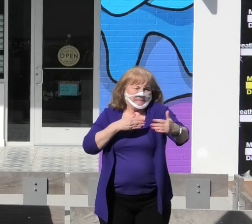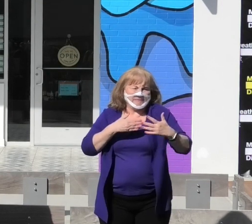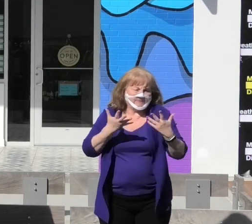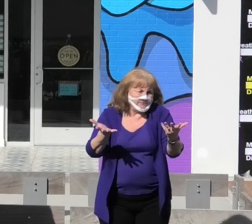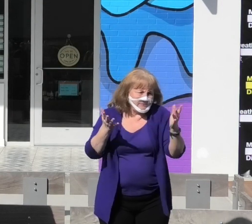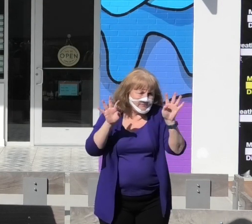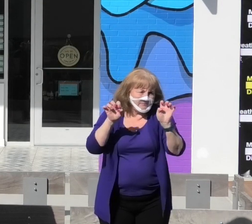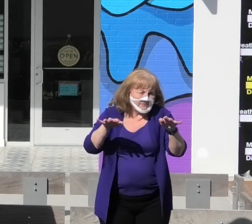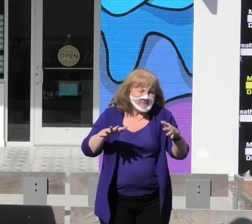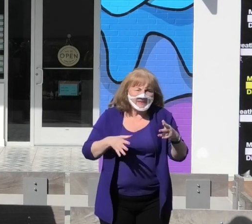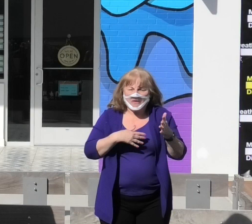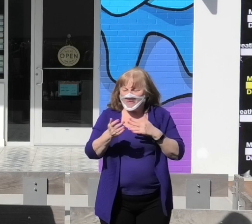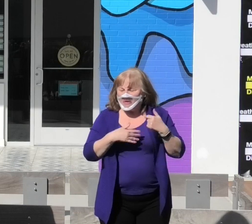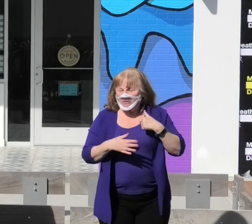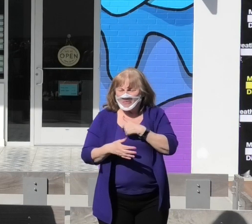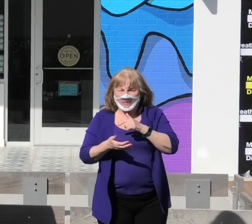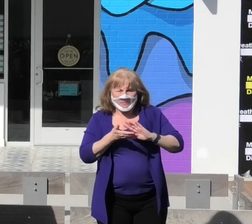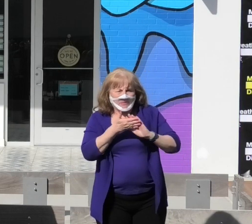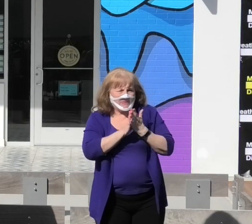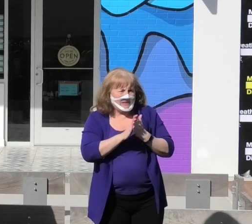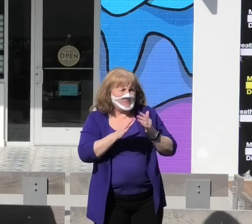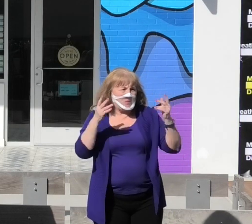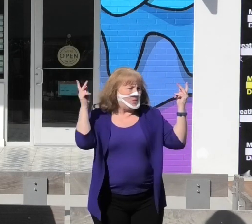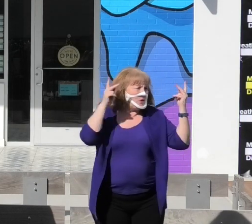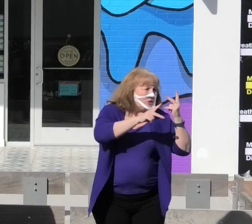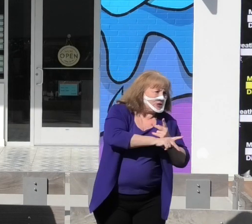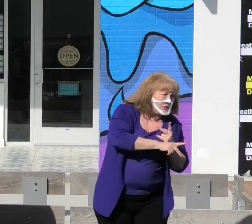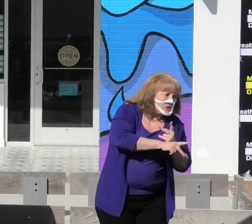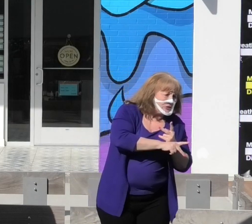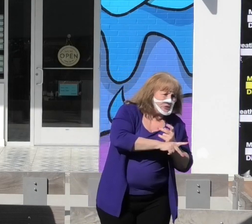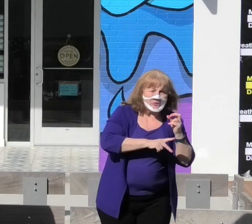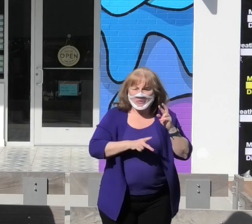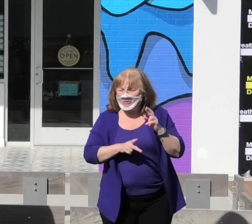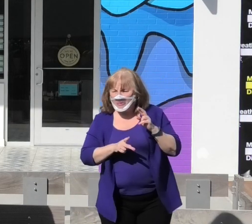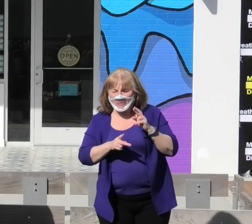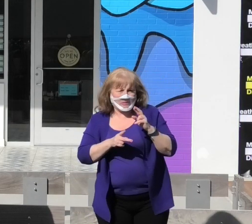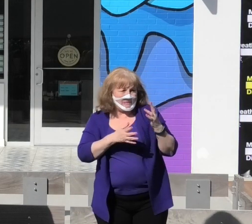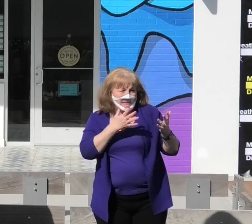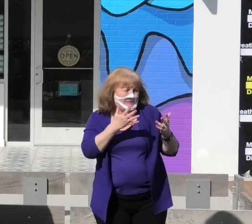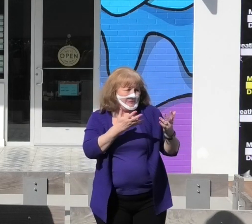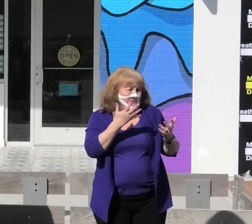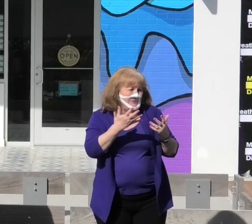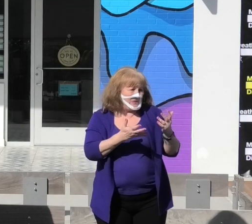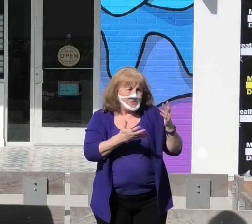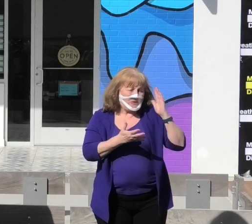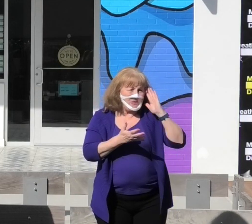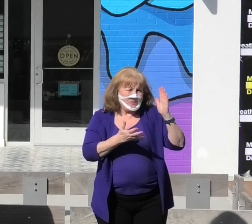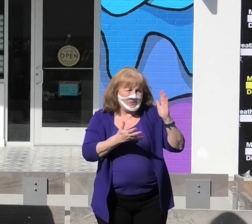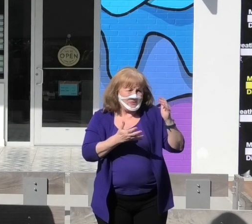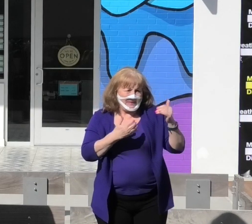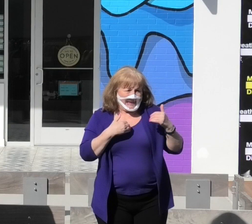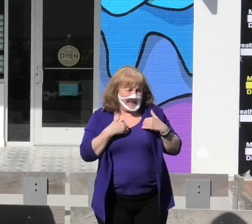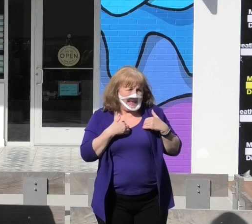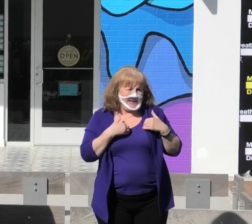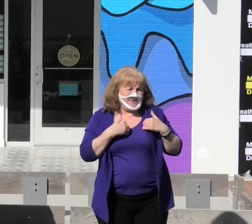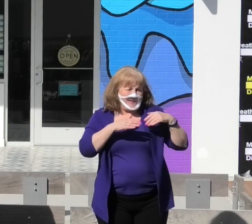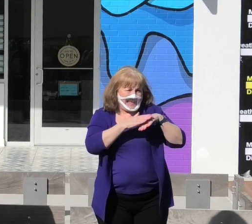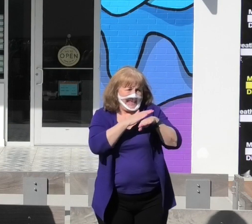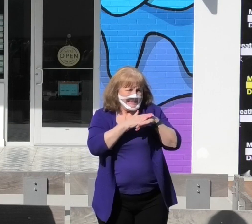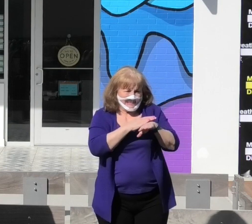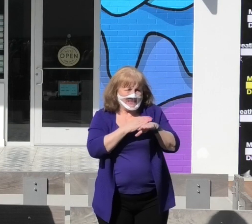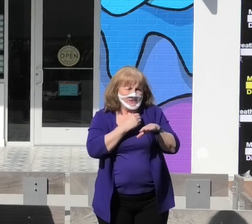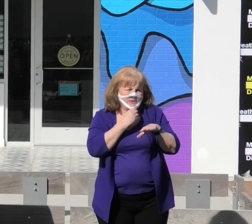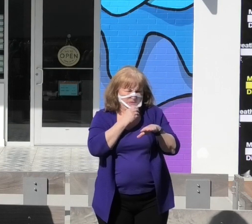whether we would be in a worse place or at that time if we would even have access